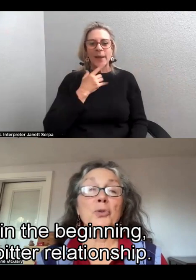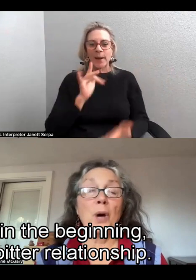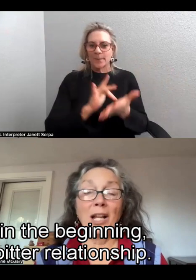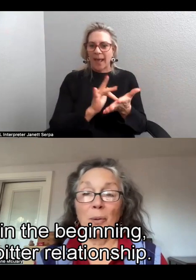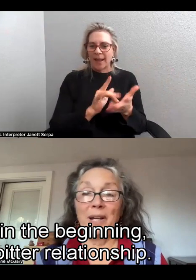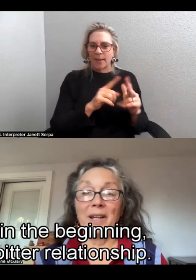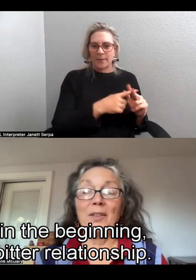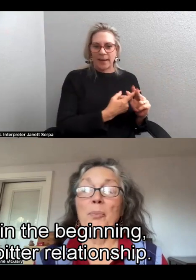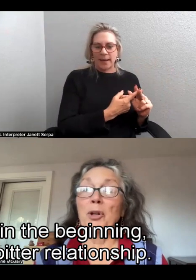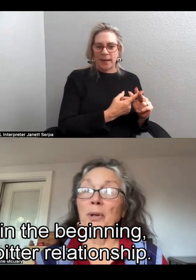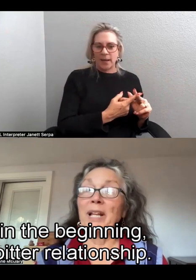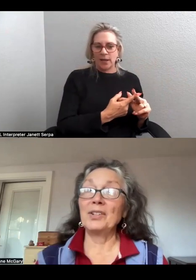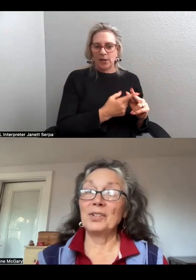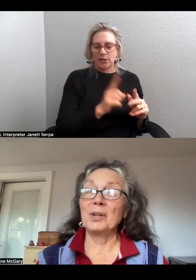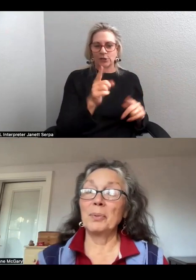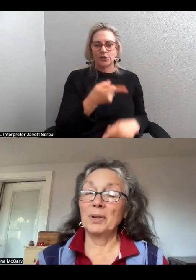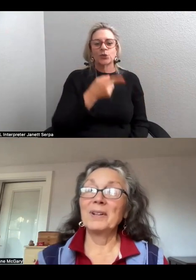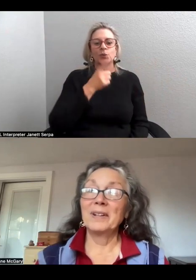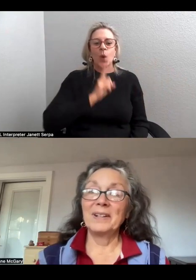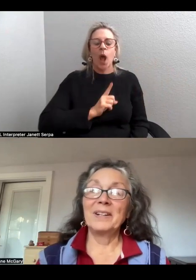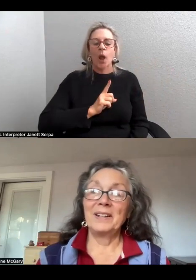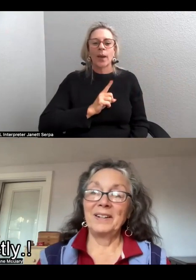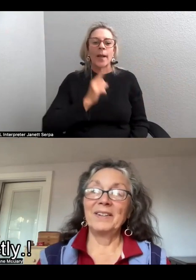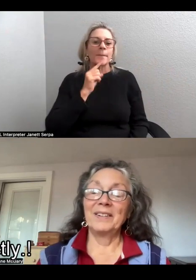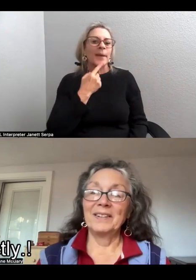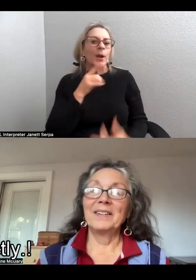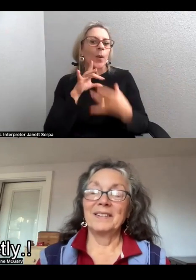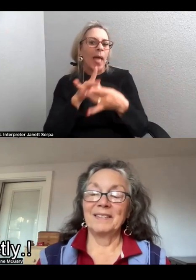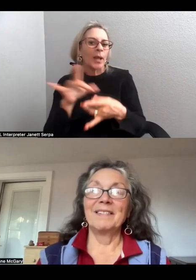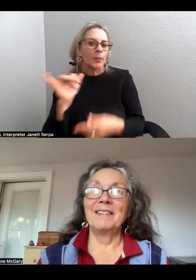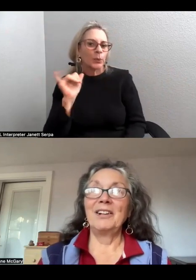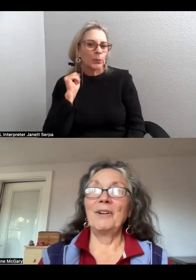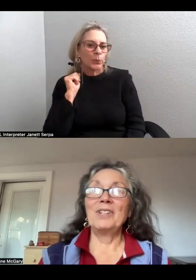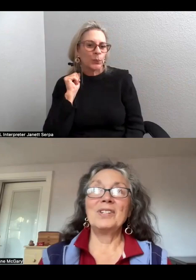to swallowing the bitter relationship. Exactly.